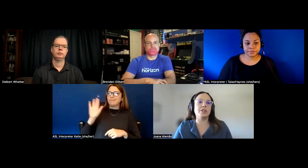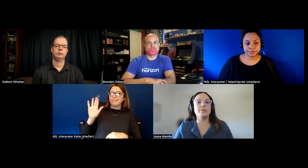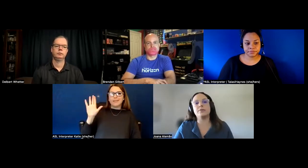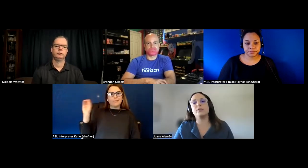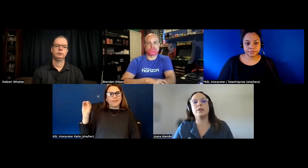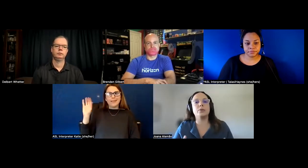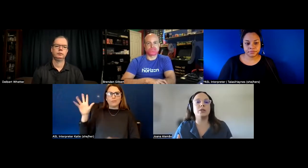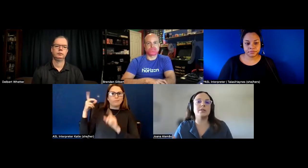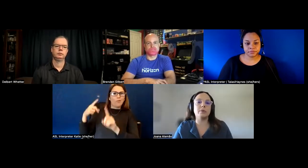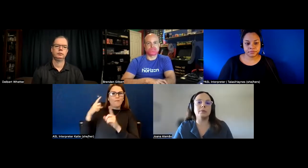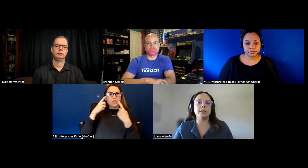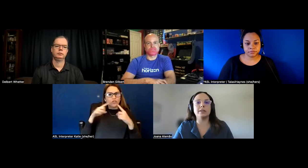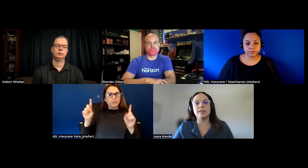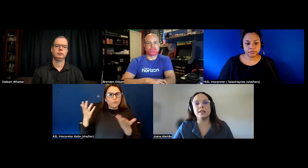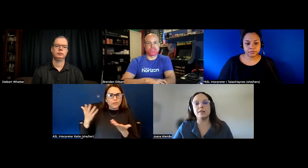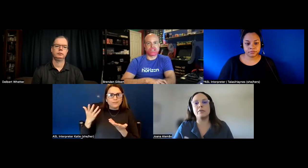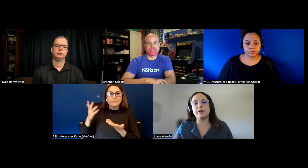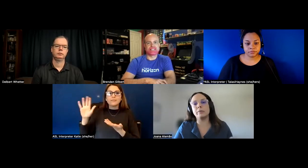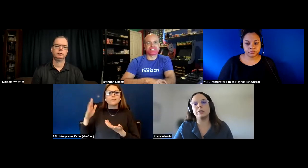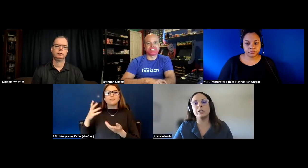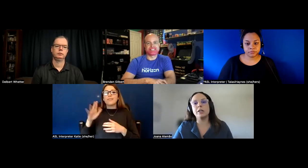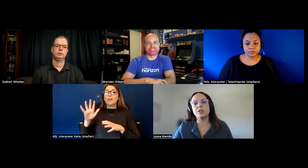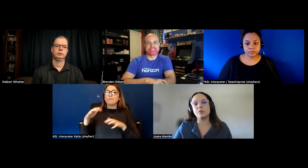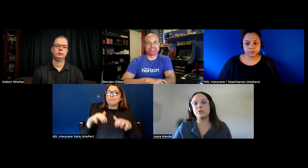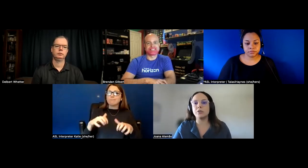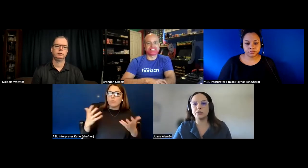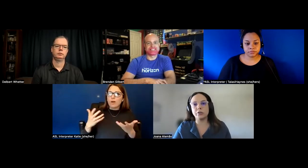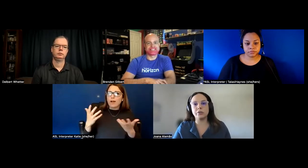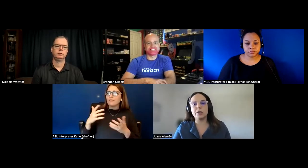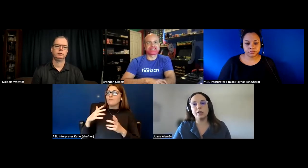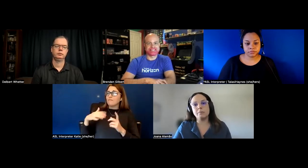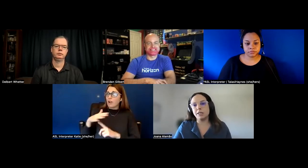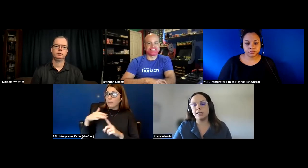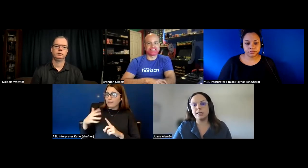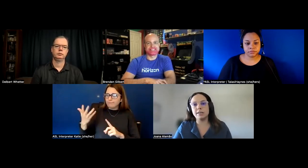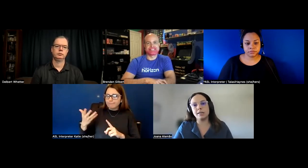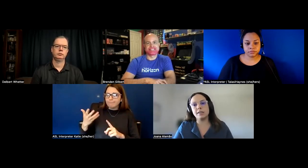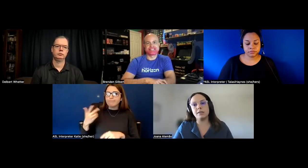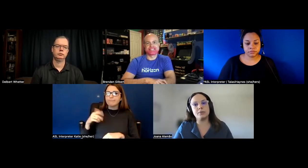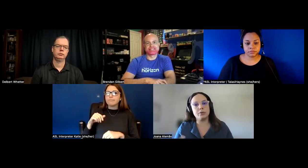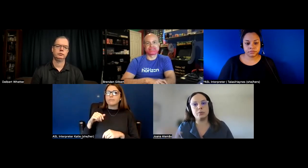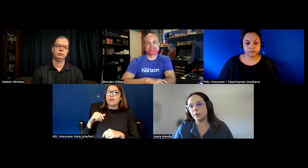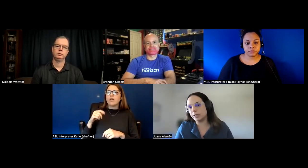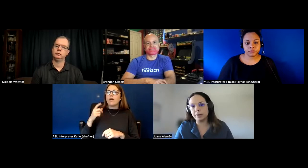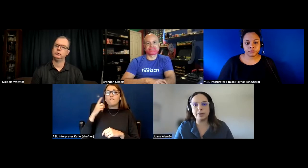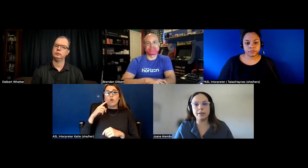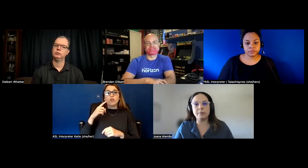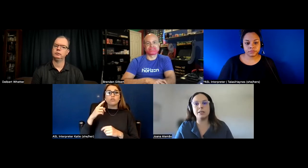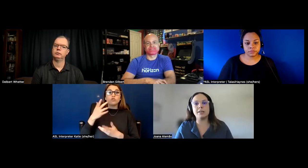uh what is the public is an environment just for social meetings is for work uh meetings